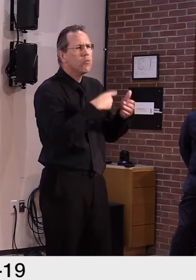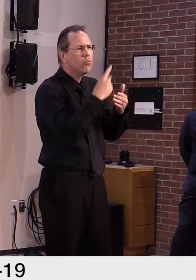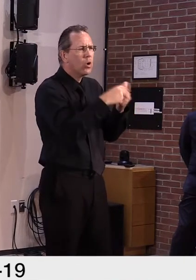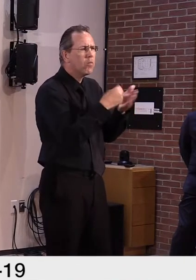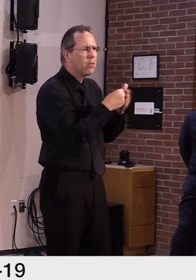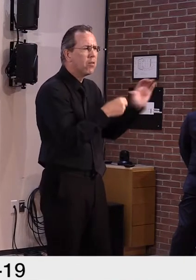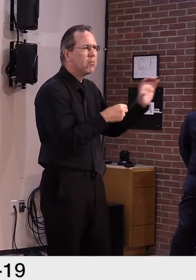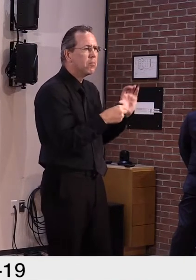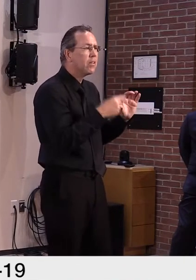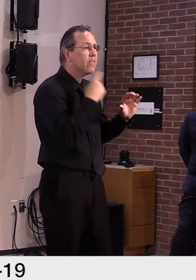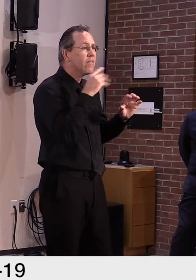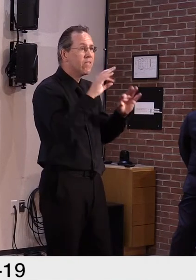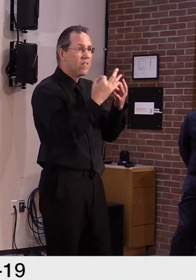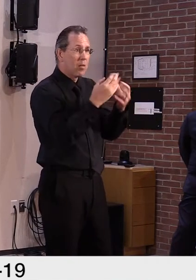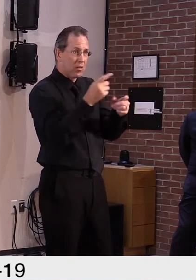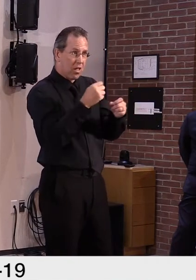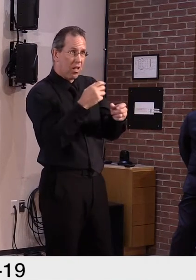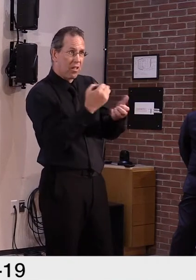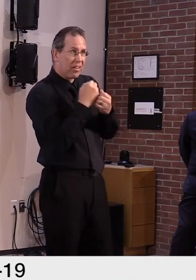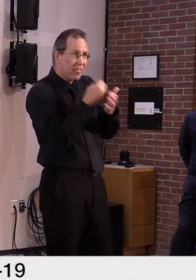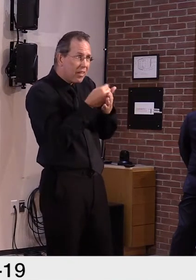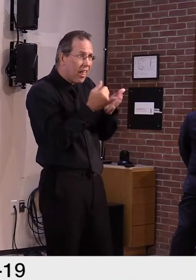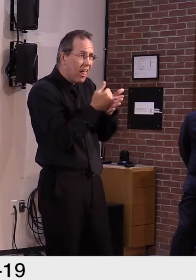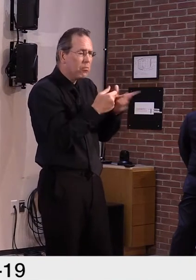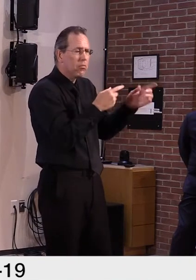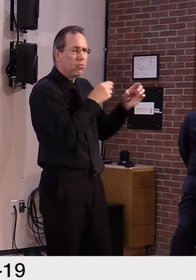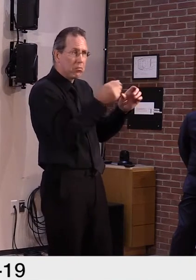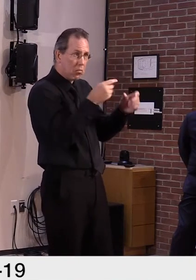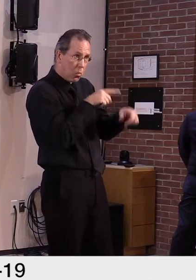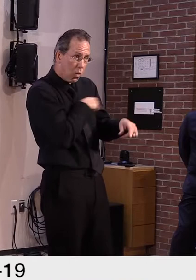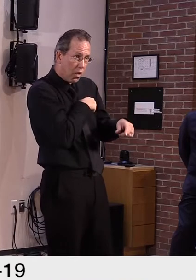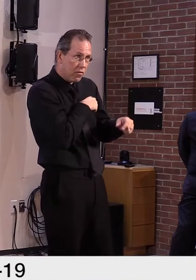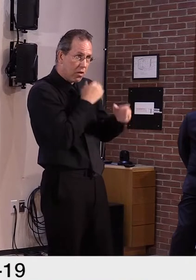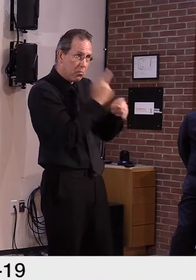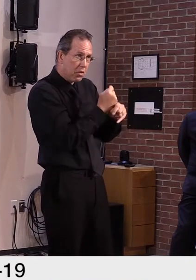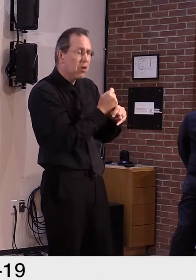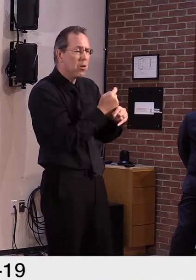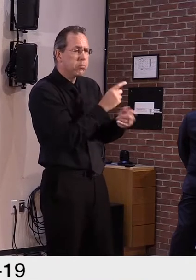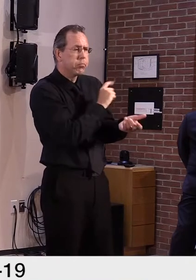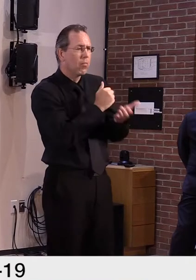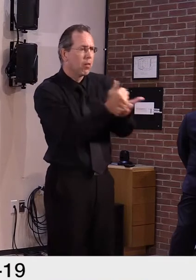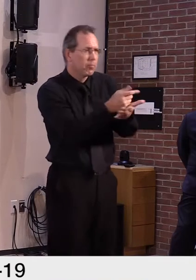child care assistance in their area. So that is in place as well.